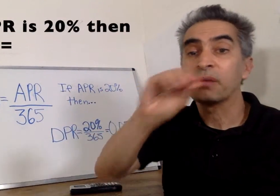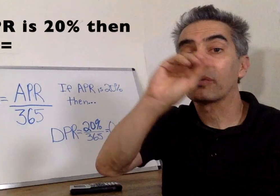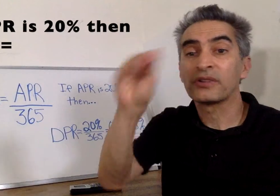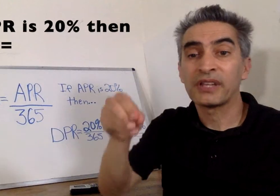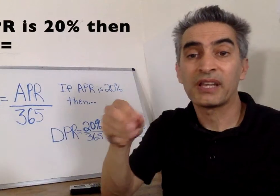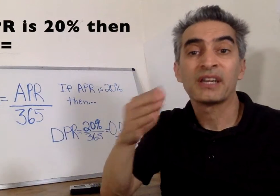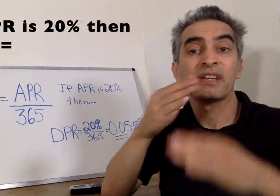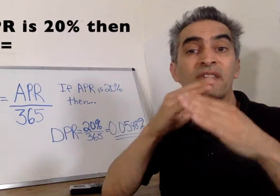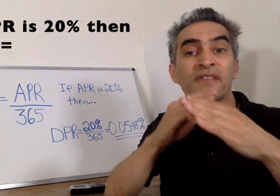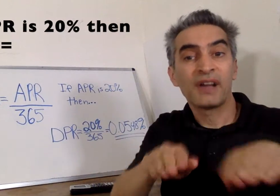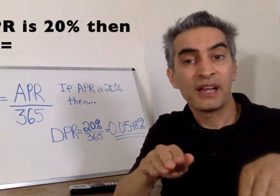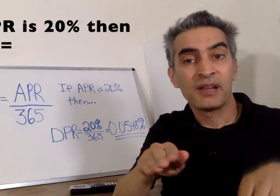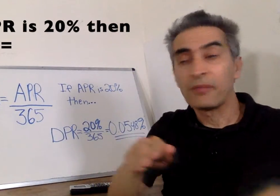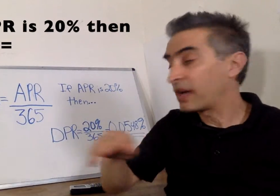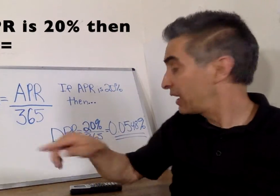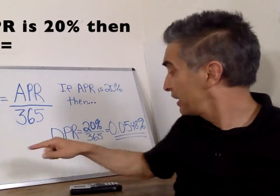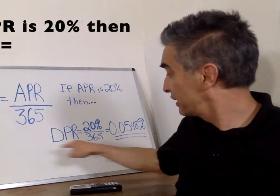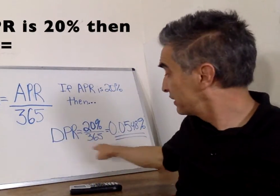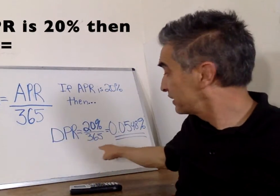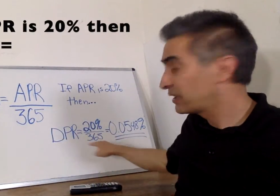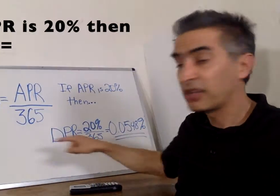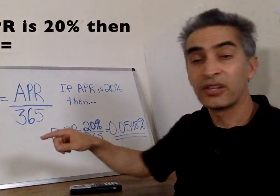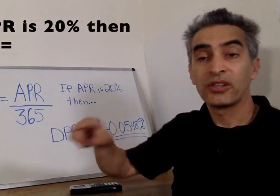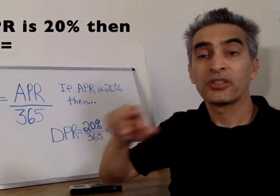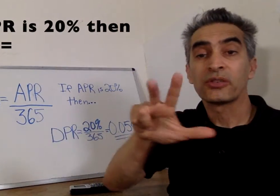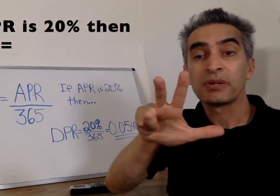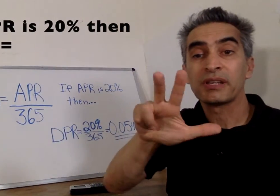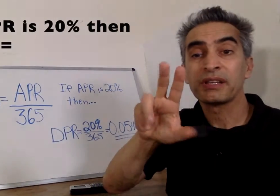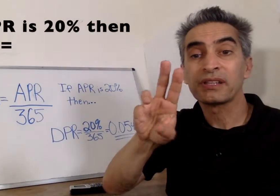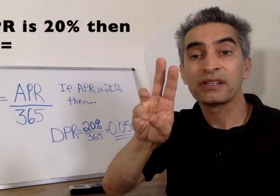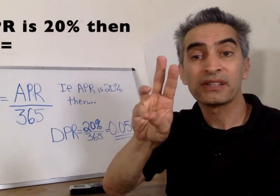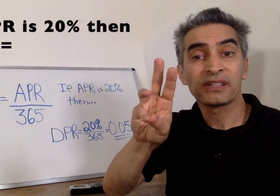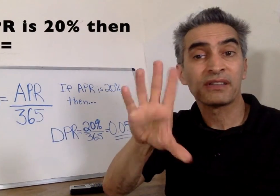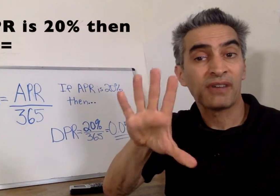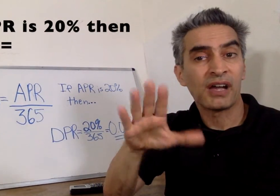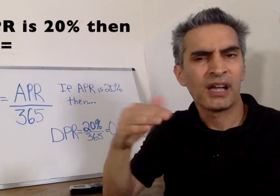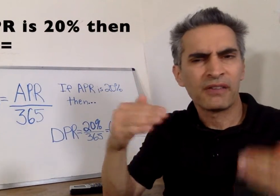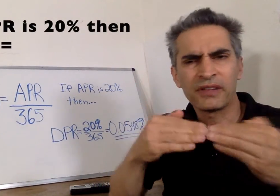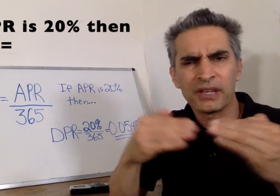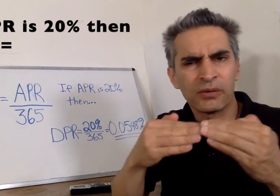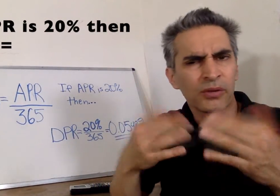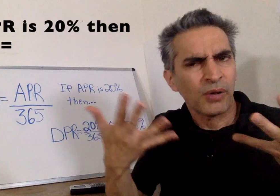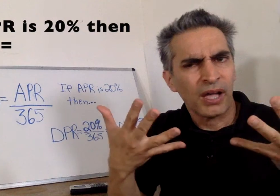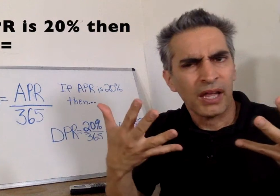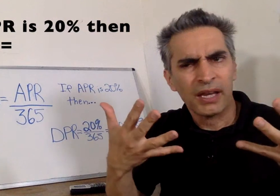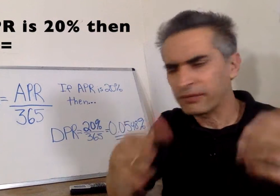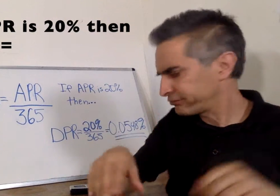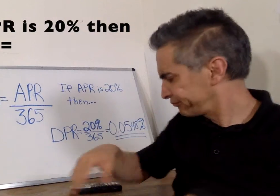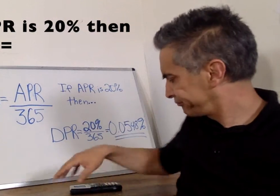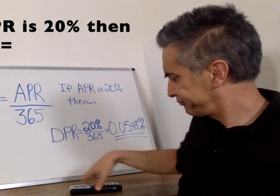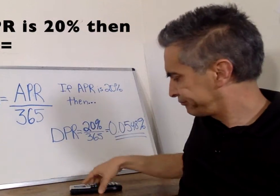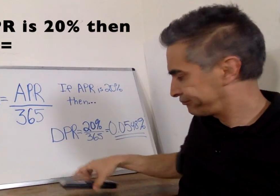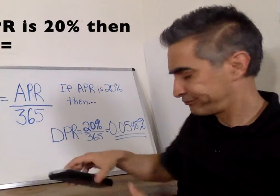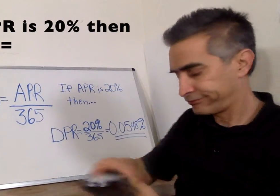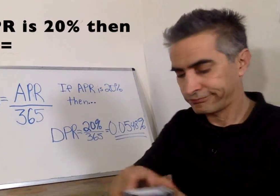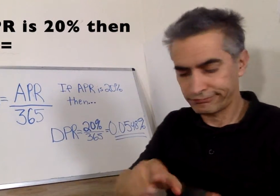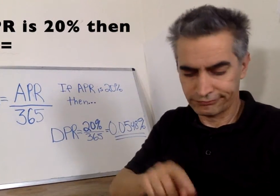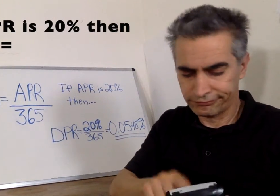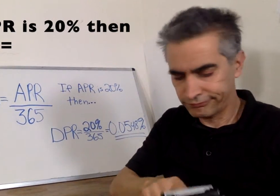20% divided by 365, which if we use a